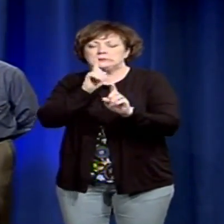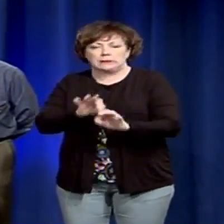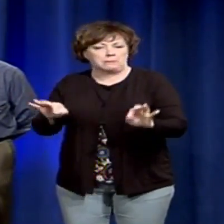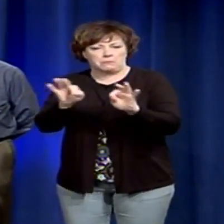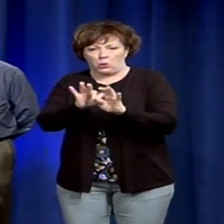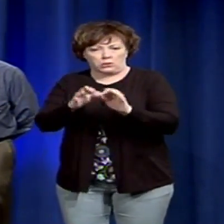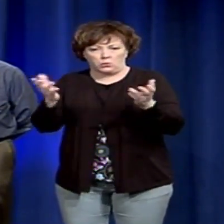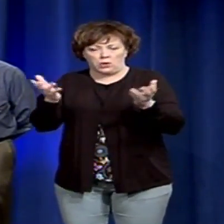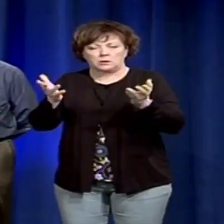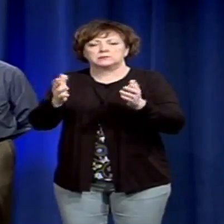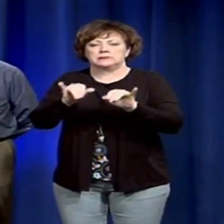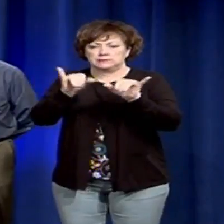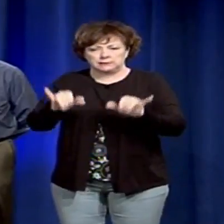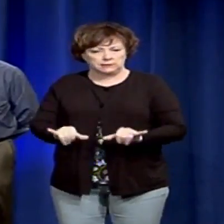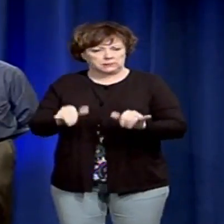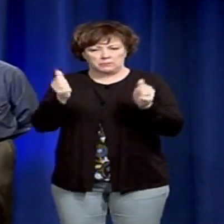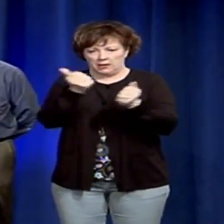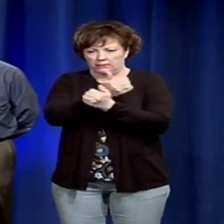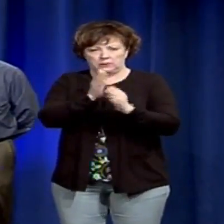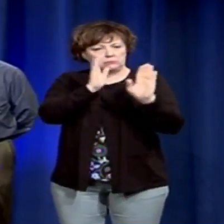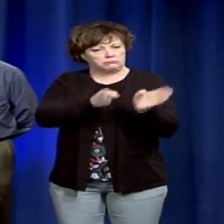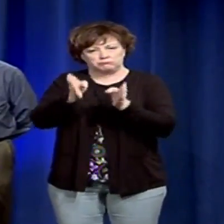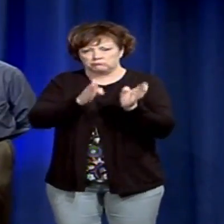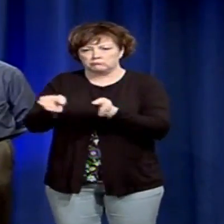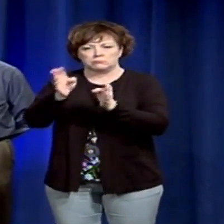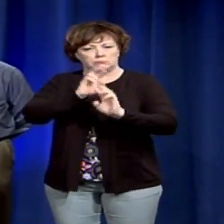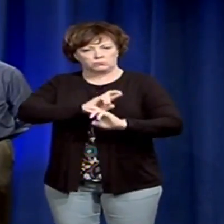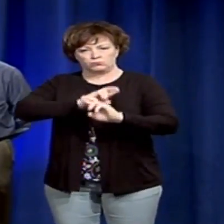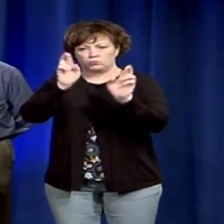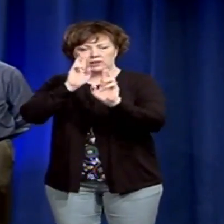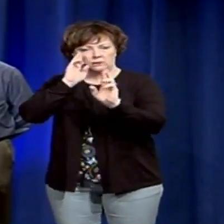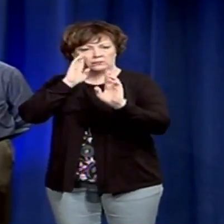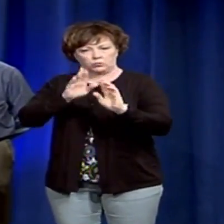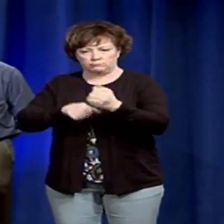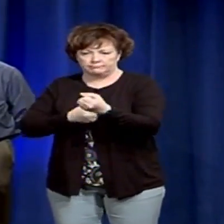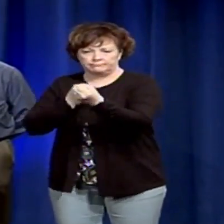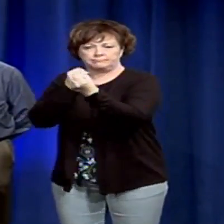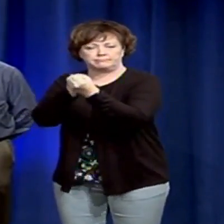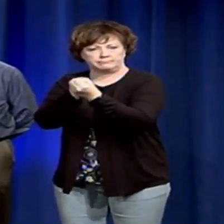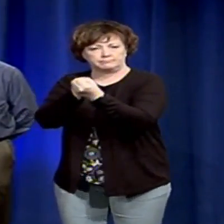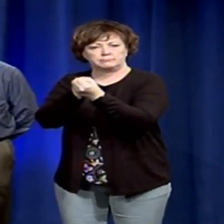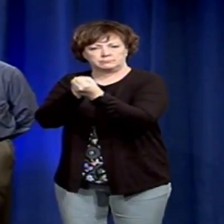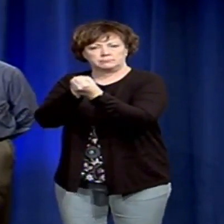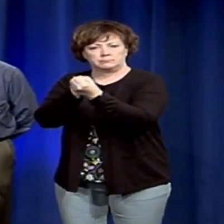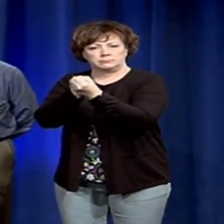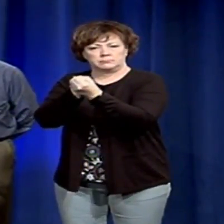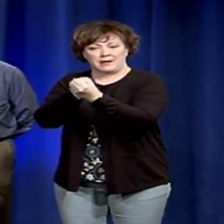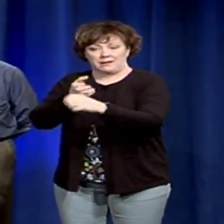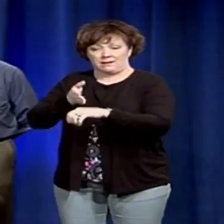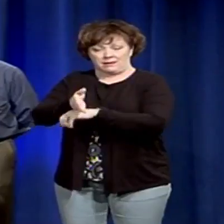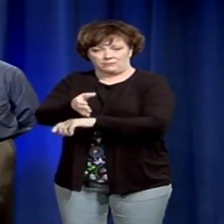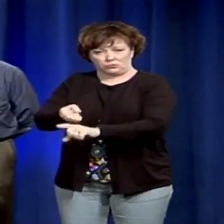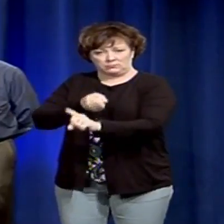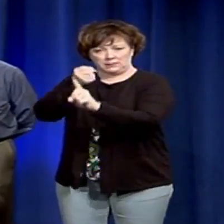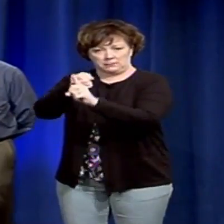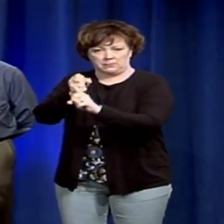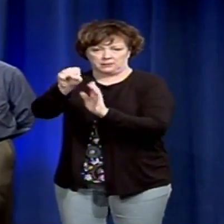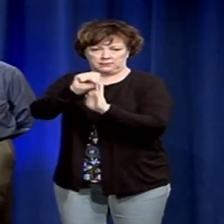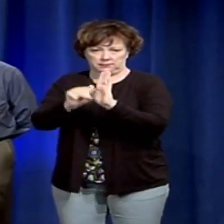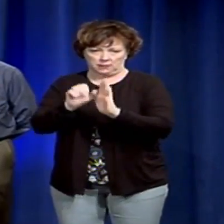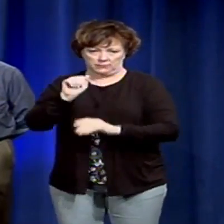important that our systems are all prepared to go, and so we'll be prepared for the impact on our state.